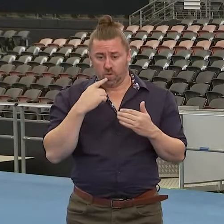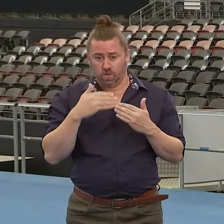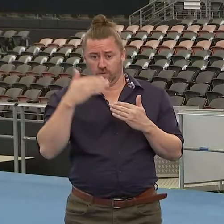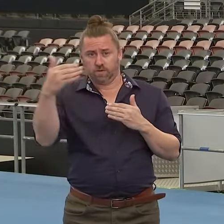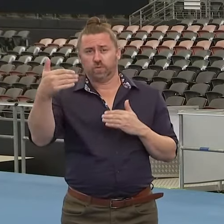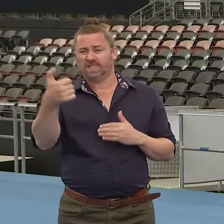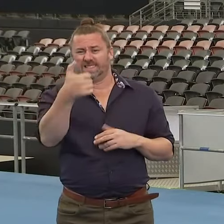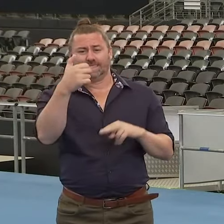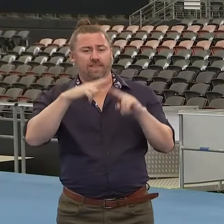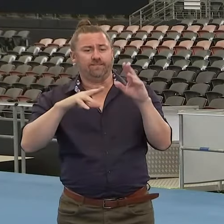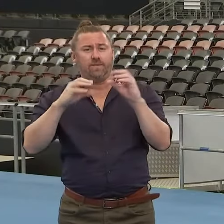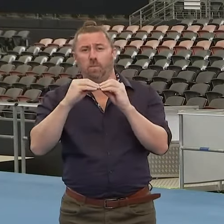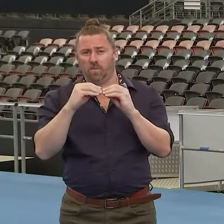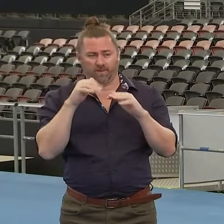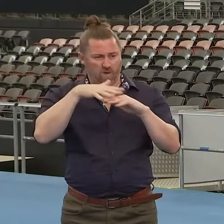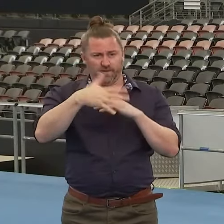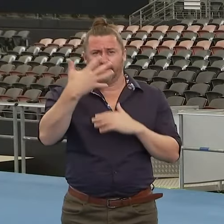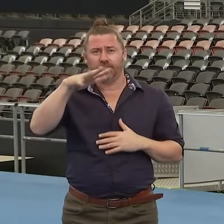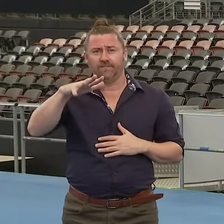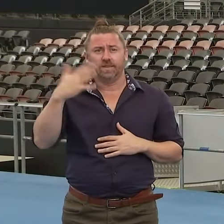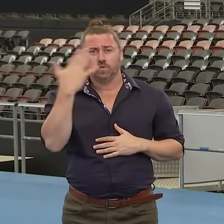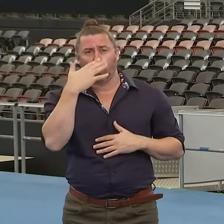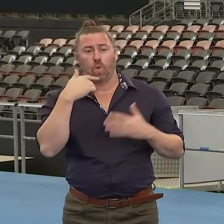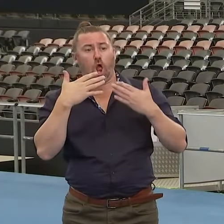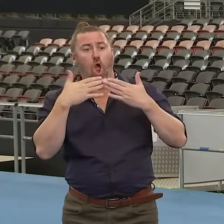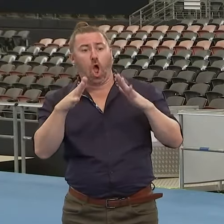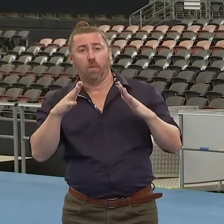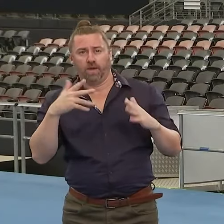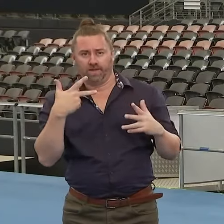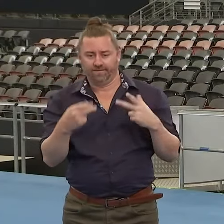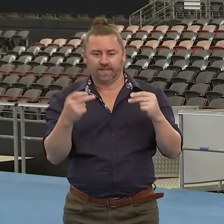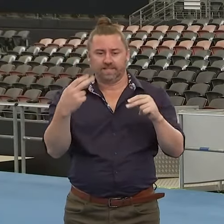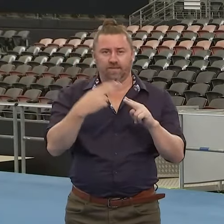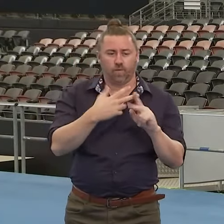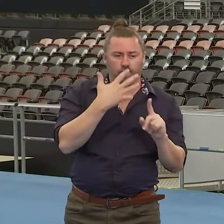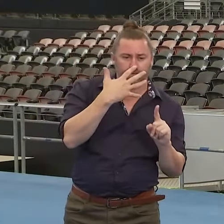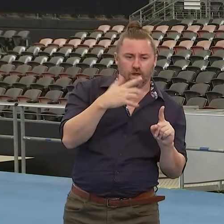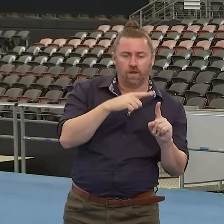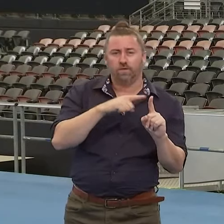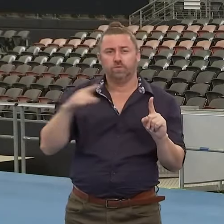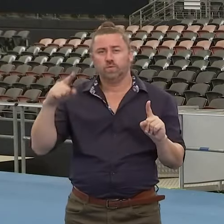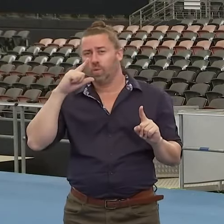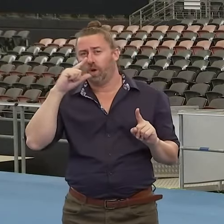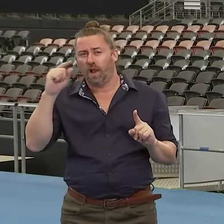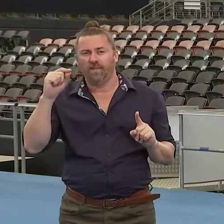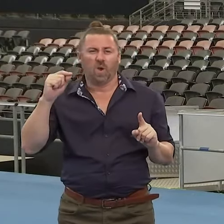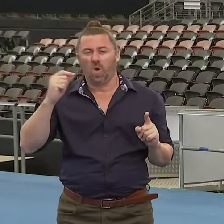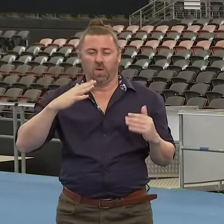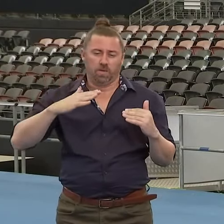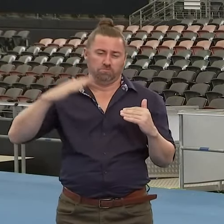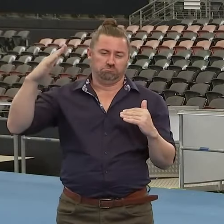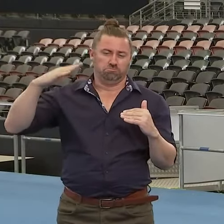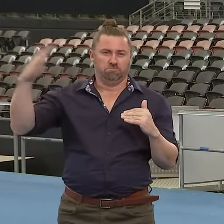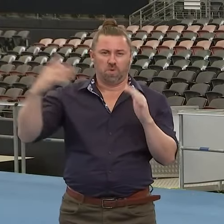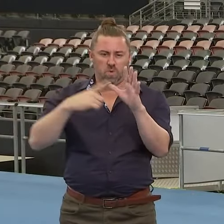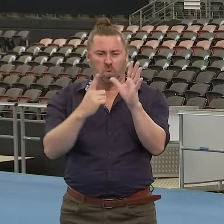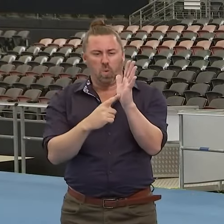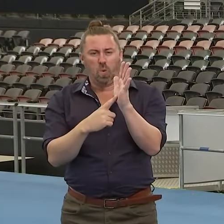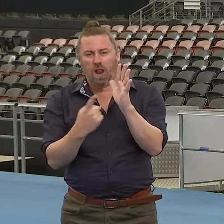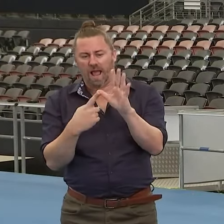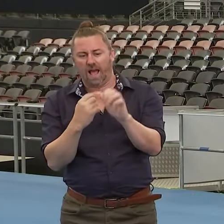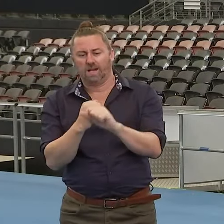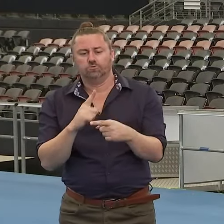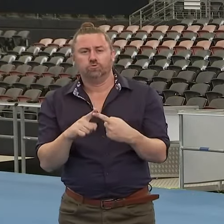will be providing vaccination for five to 11 year olds and indeed other age groups as well. So please, if you're not